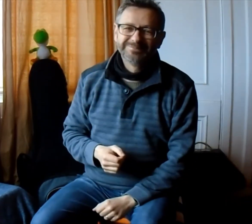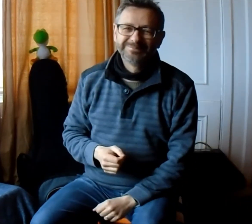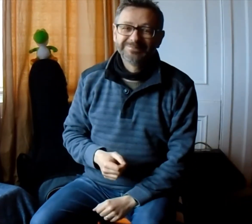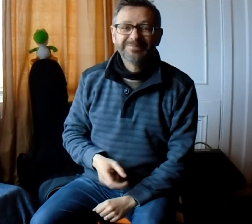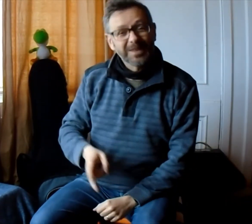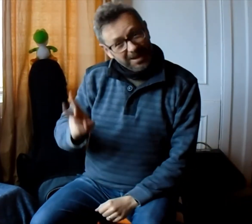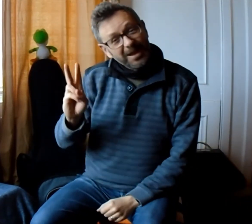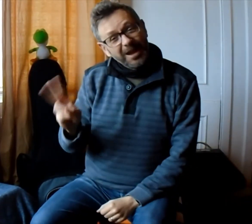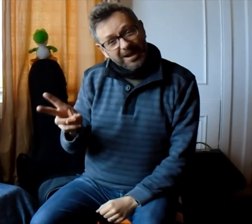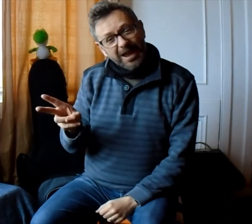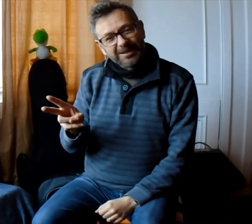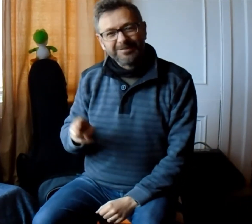again